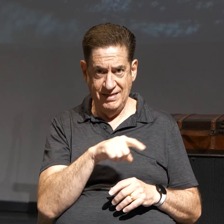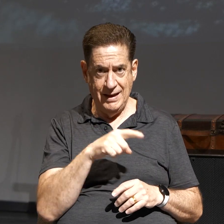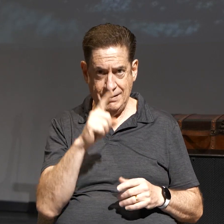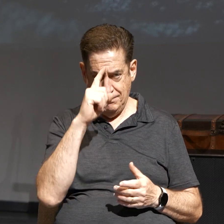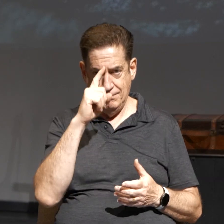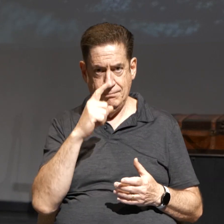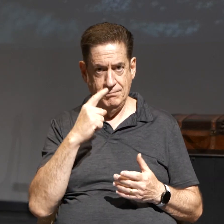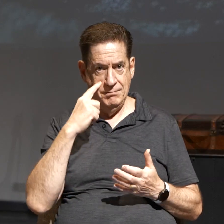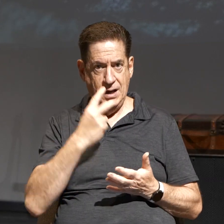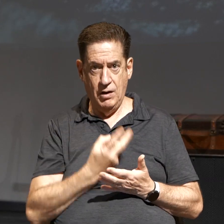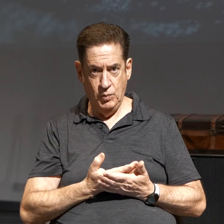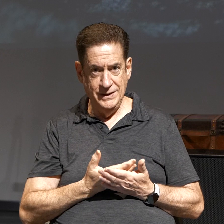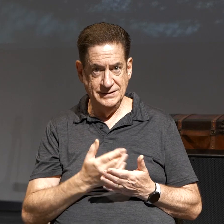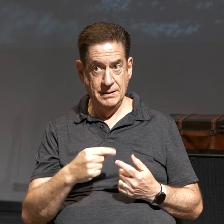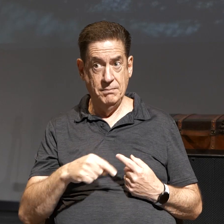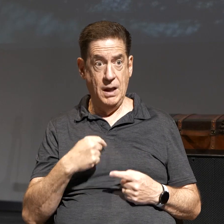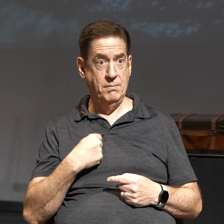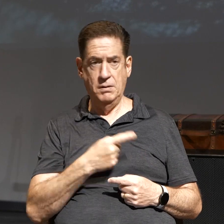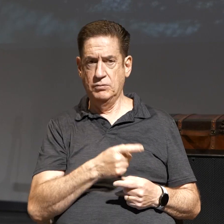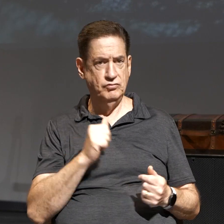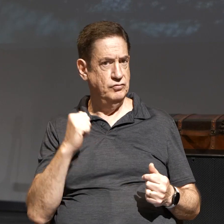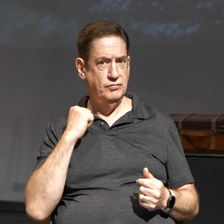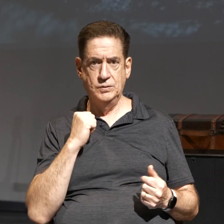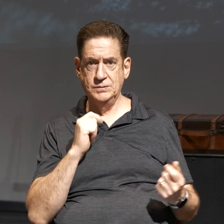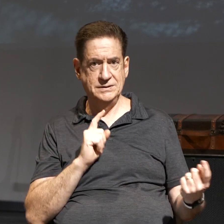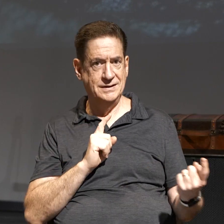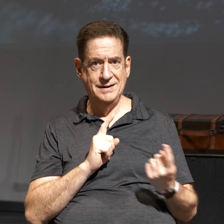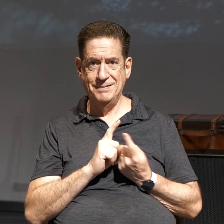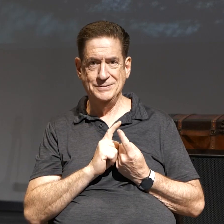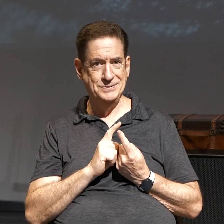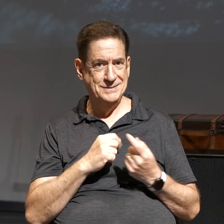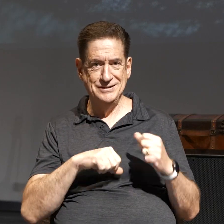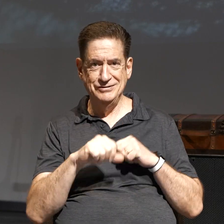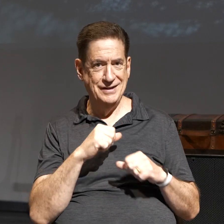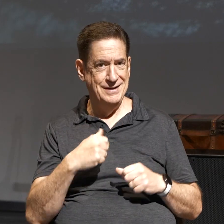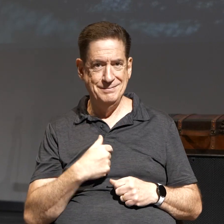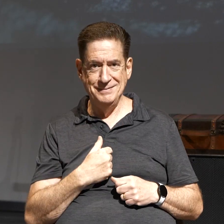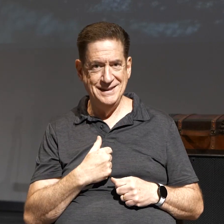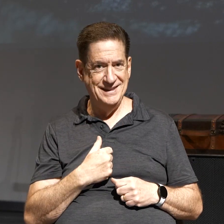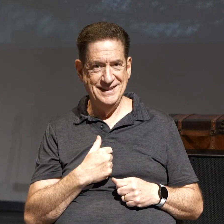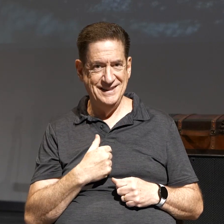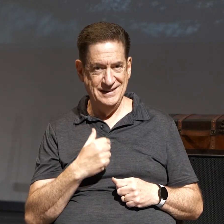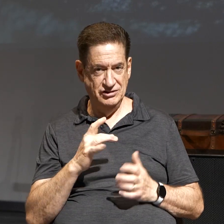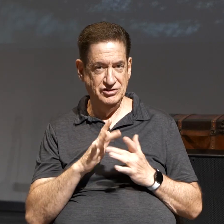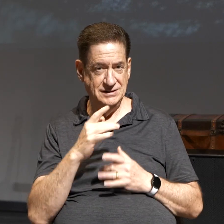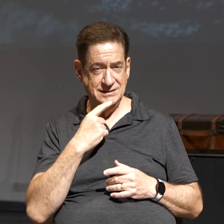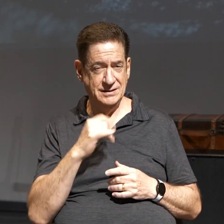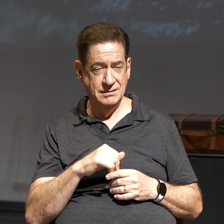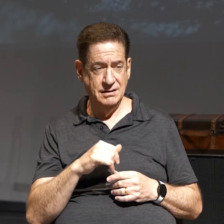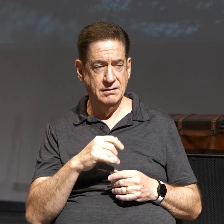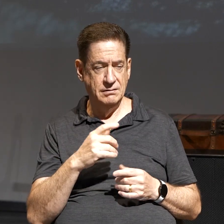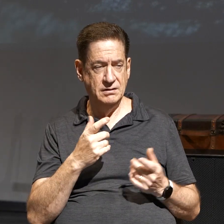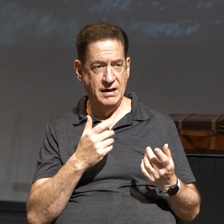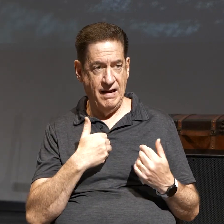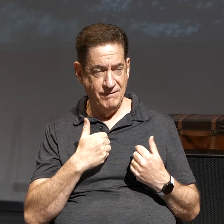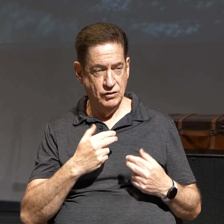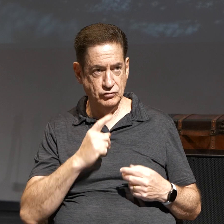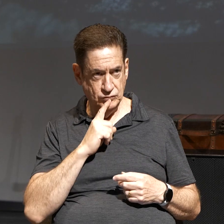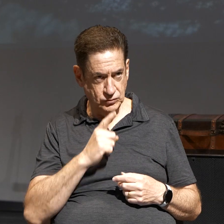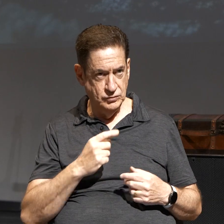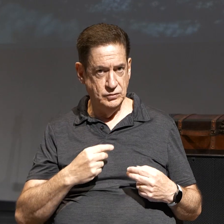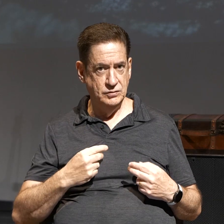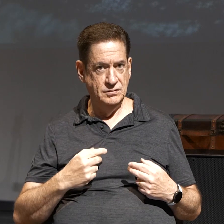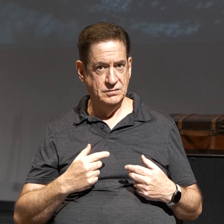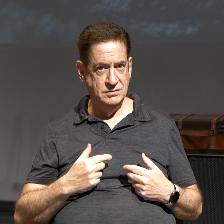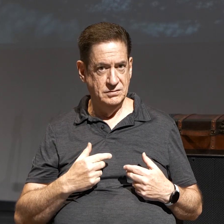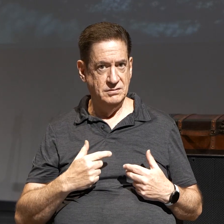Me, yet you refuse to come to Me, that is to interact with Me, that you may have eternal life. It's through interacting with Jesus.